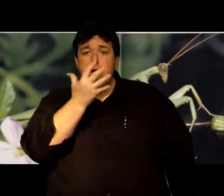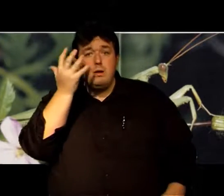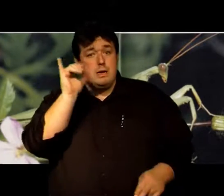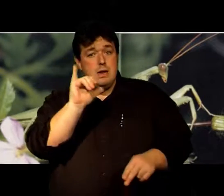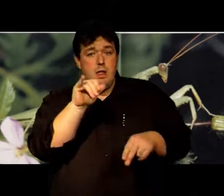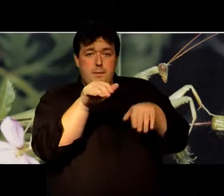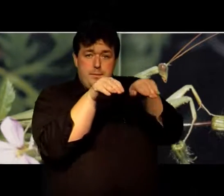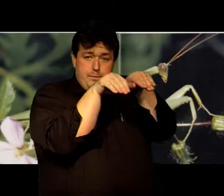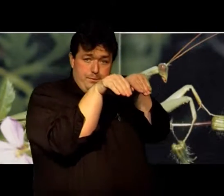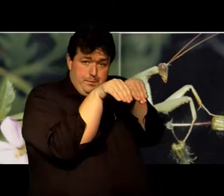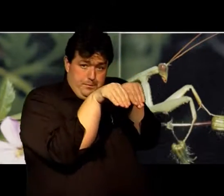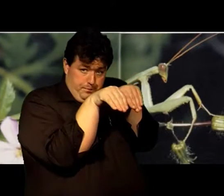He looks like he's praying